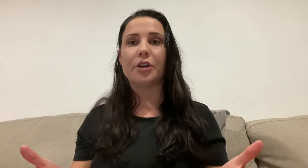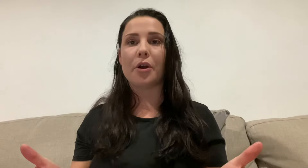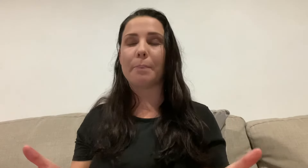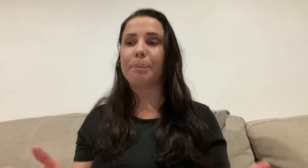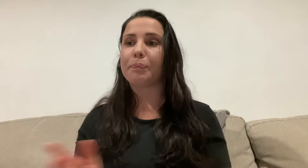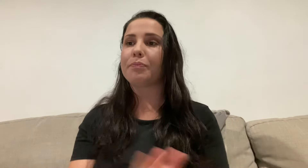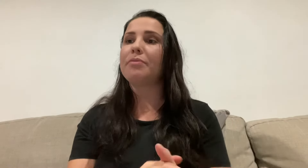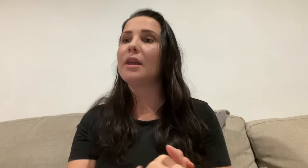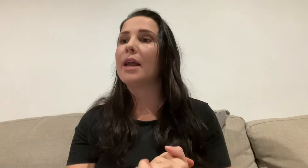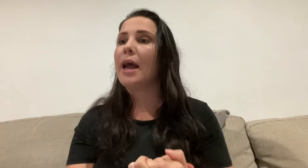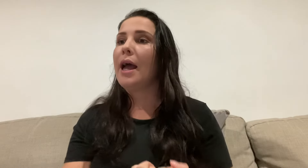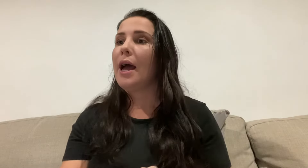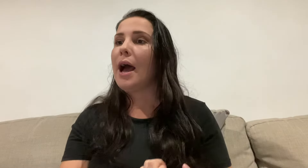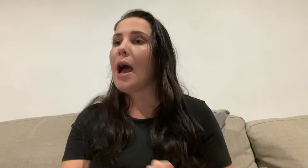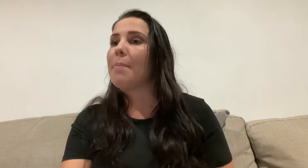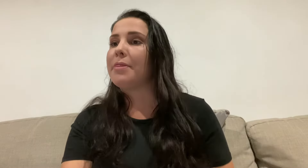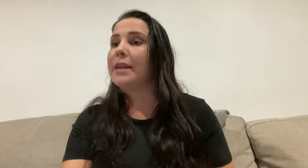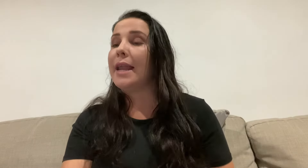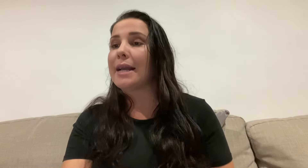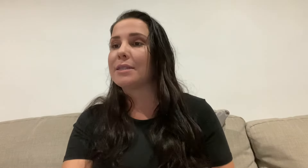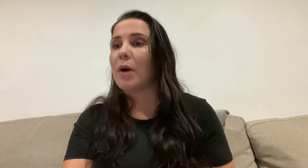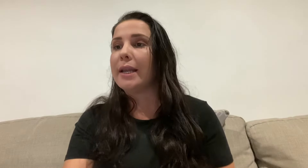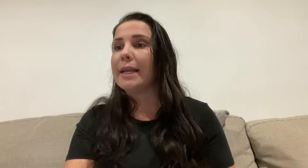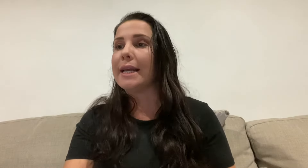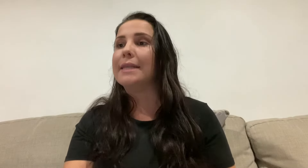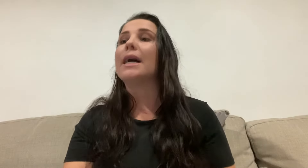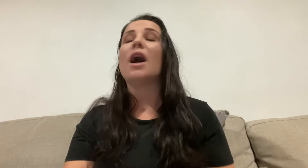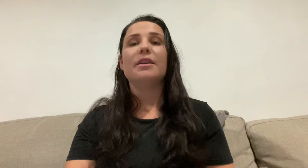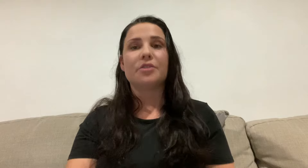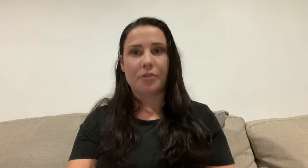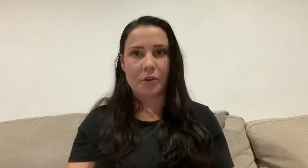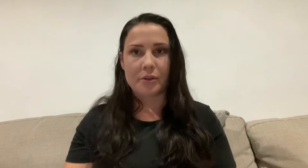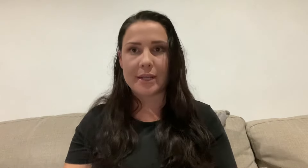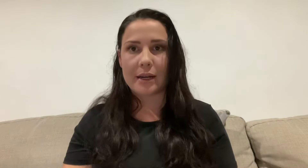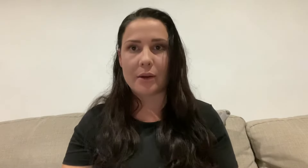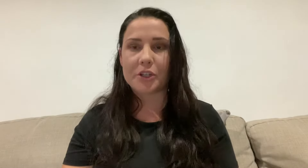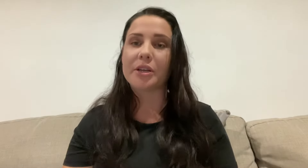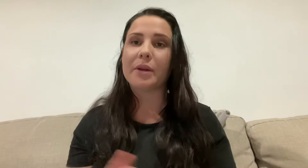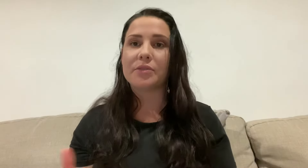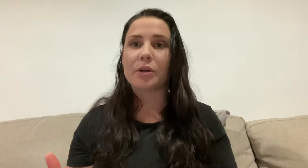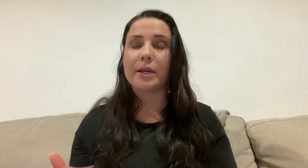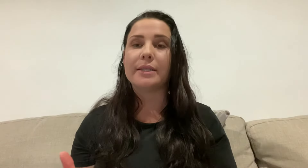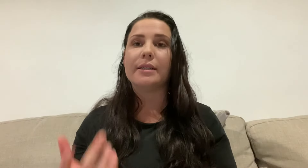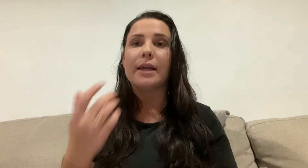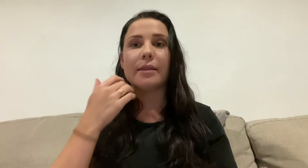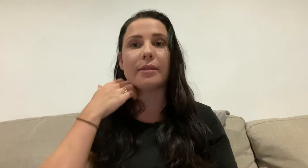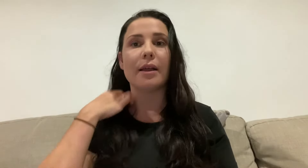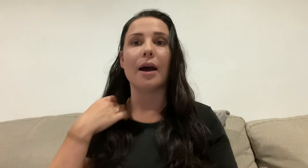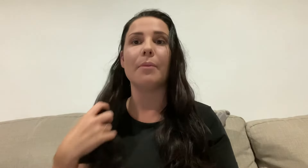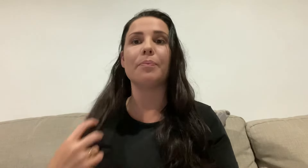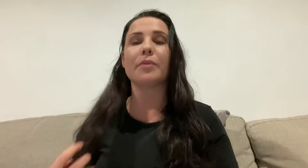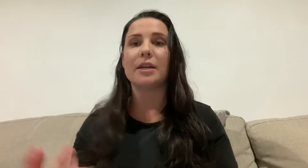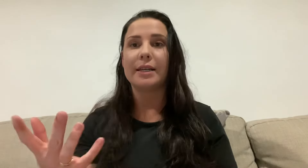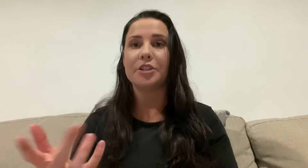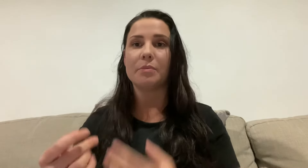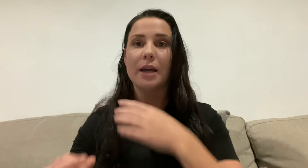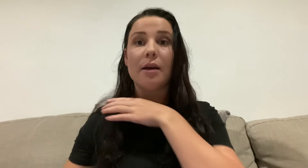know. Um, the next one is I don't know sign language. Someone has requested that, um, I teach them that